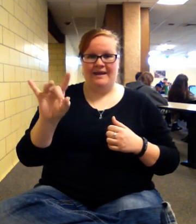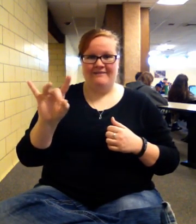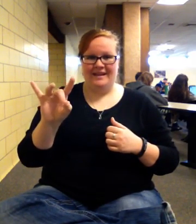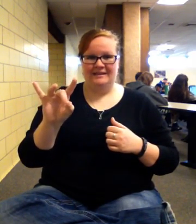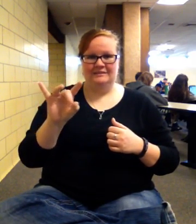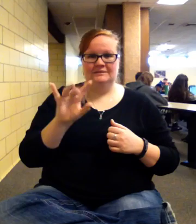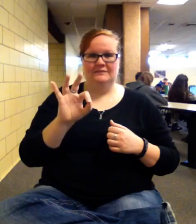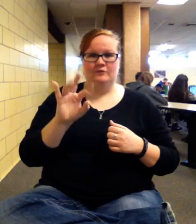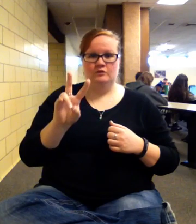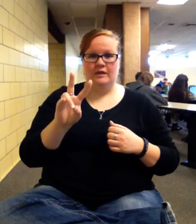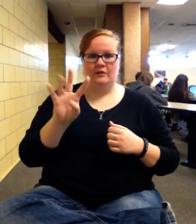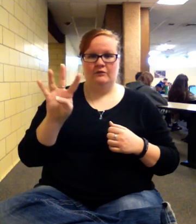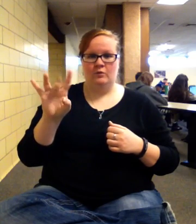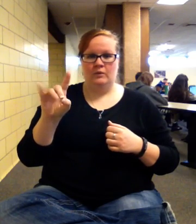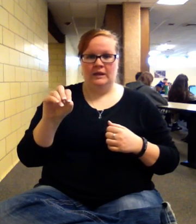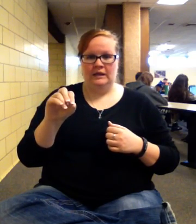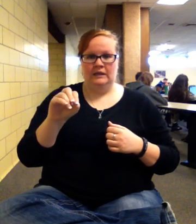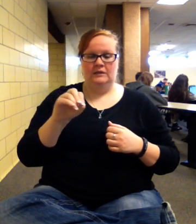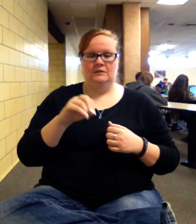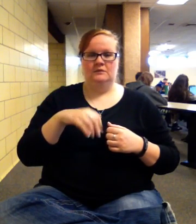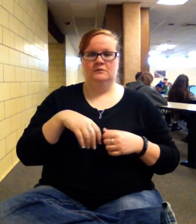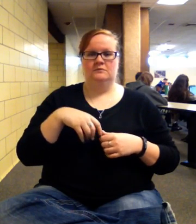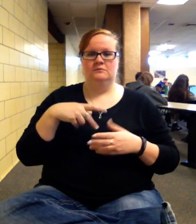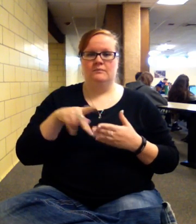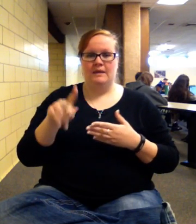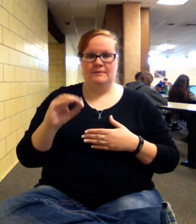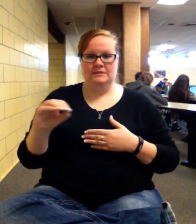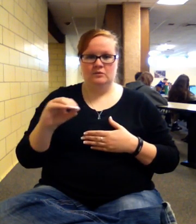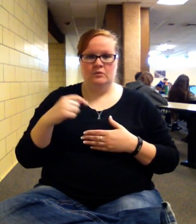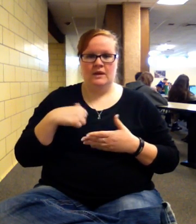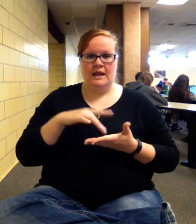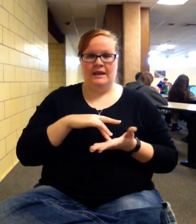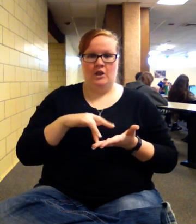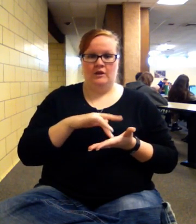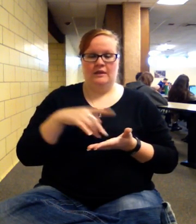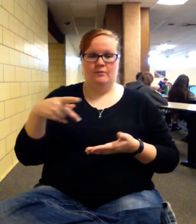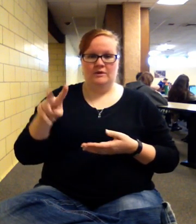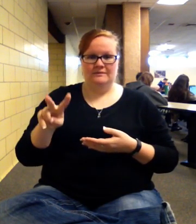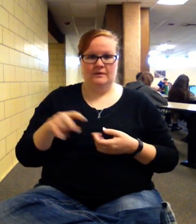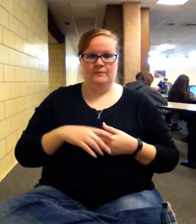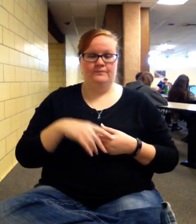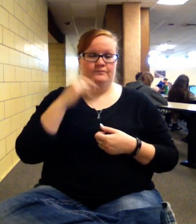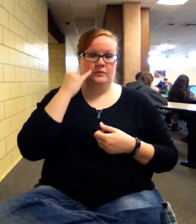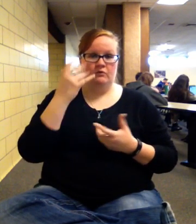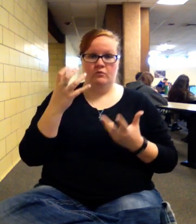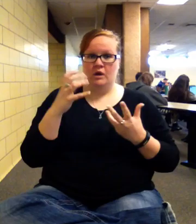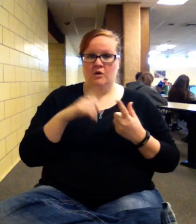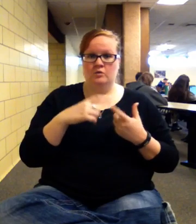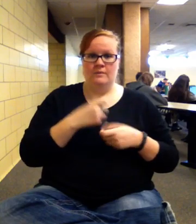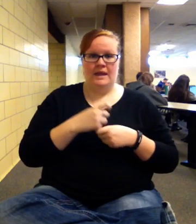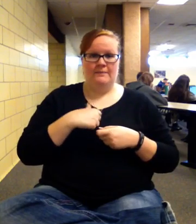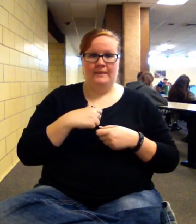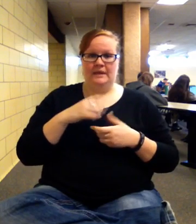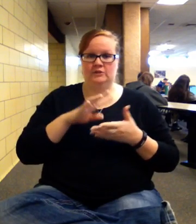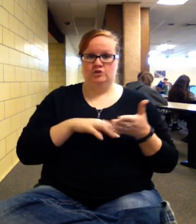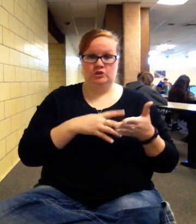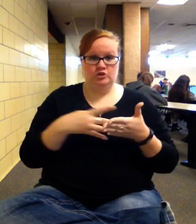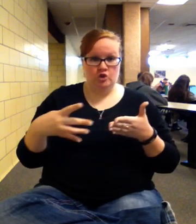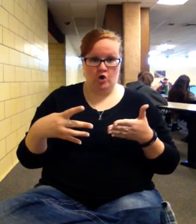480, payment zero, and I calculate the present value. So if you just wanted to even make me a little chart, I mean, I'm basically just